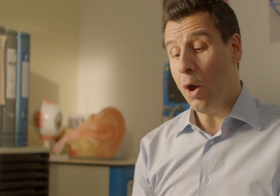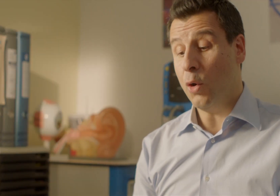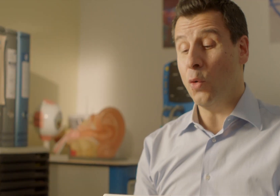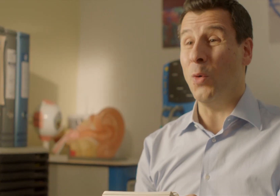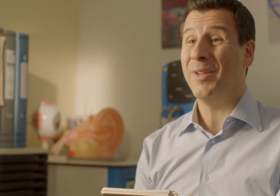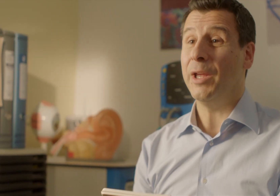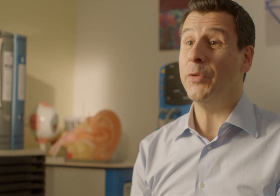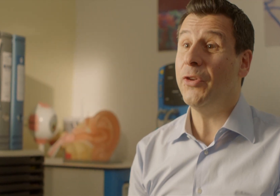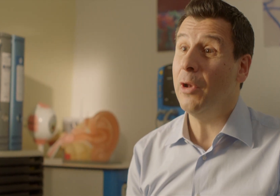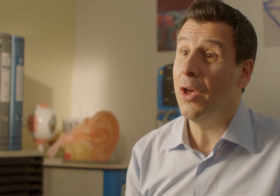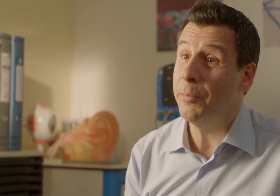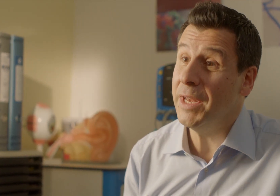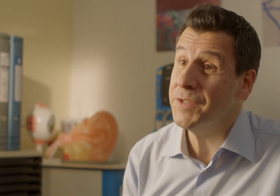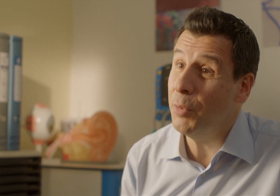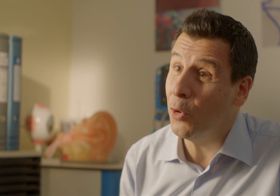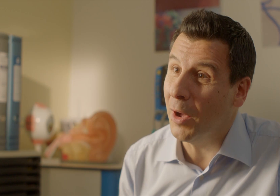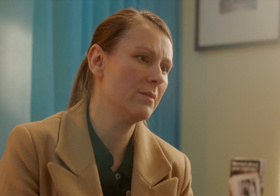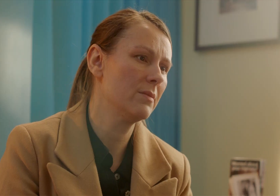Oh, it was too last minute to book one.